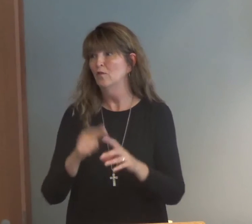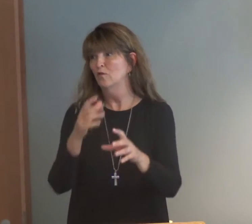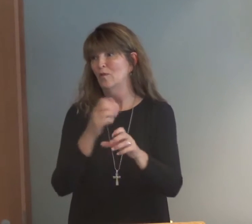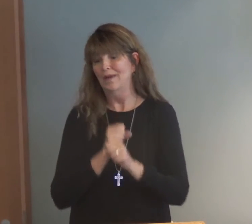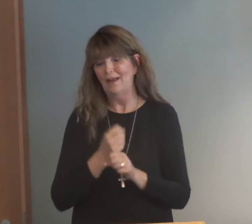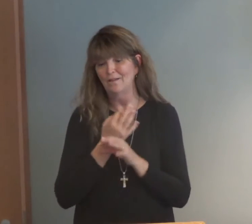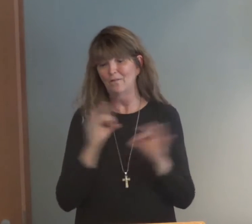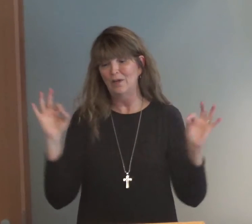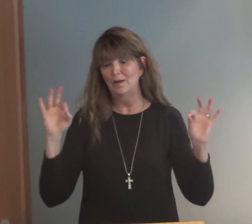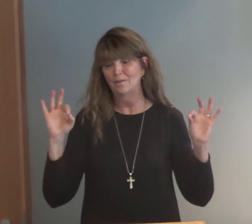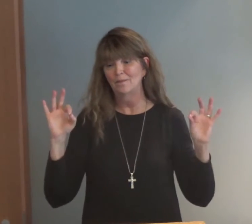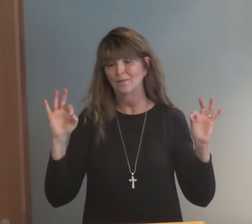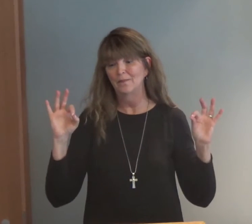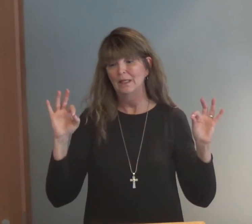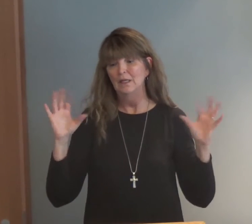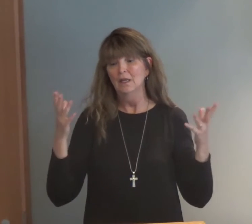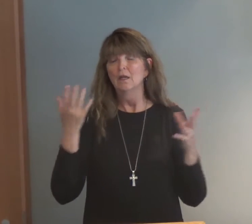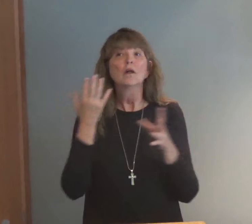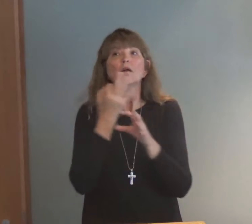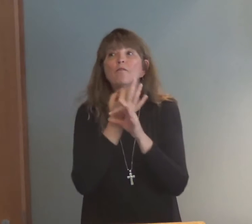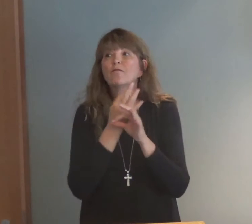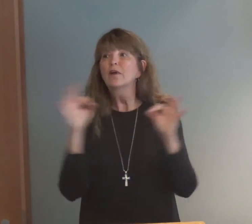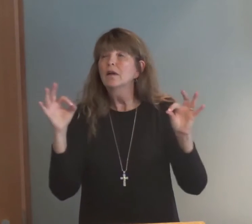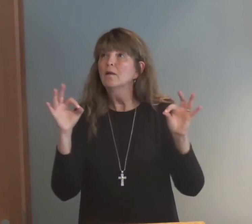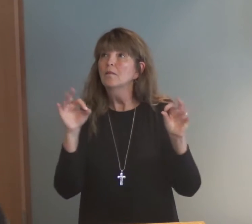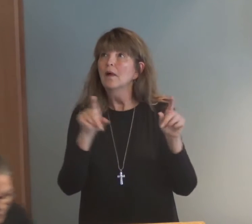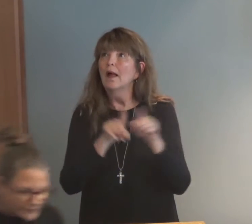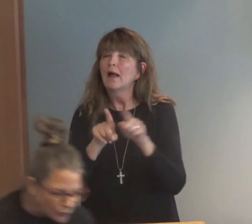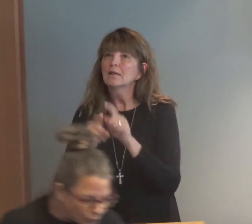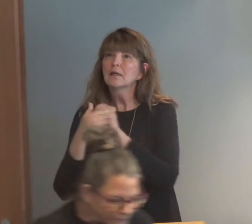almost absolutely anything to achieve freedom.